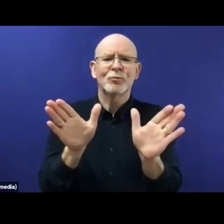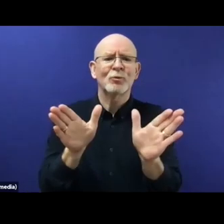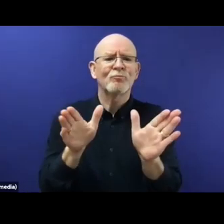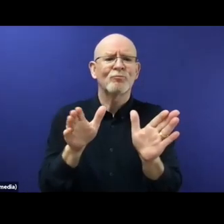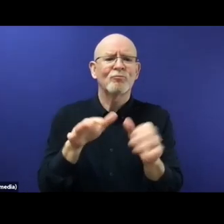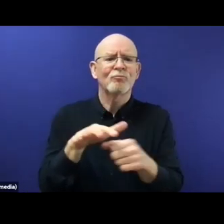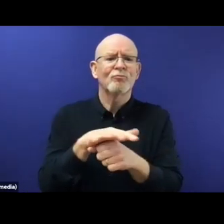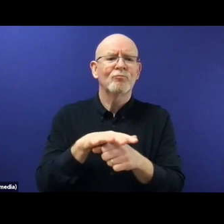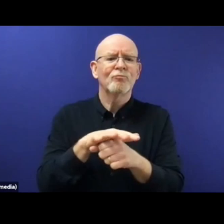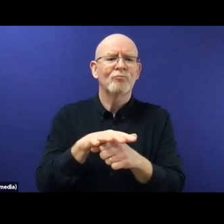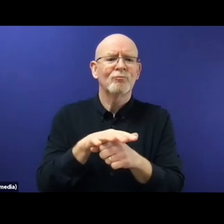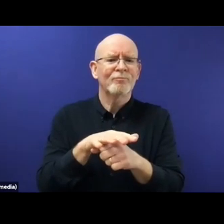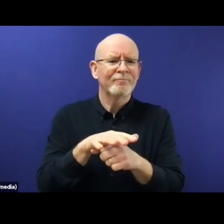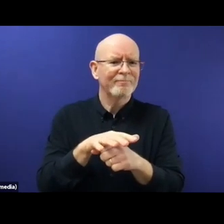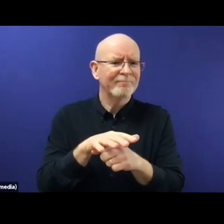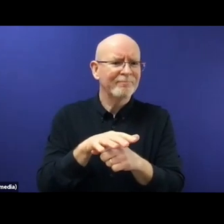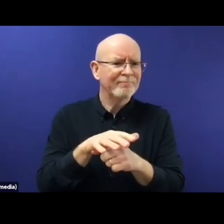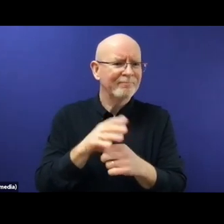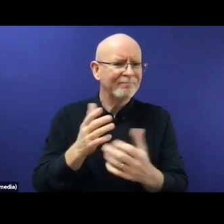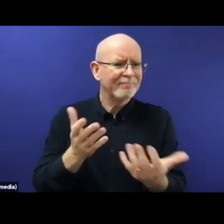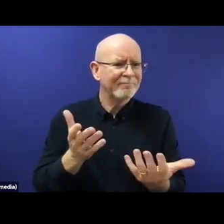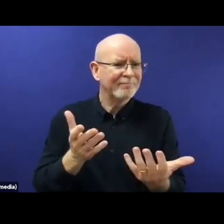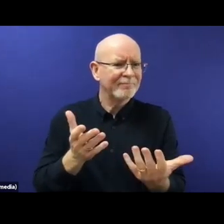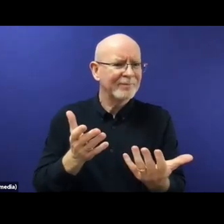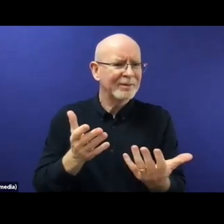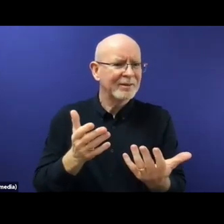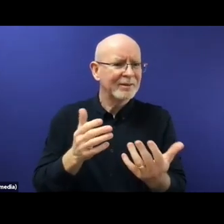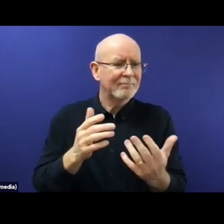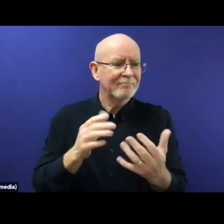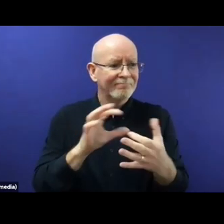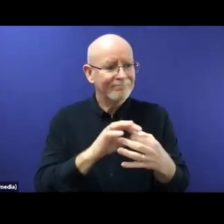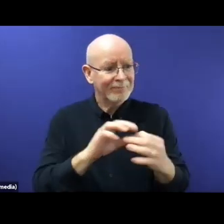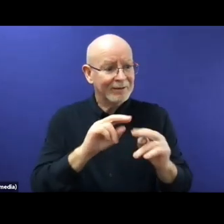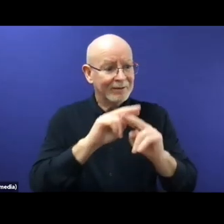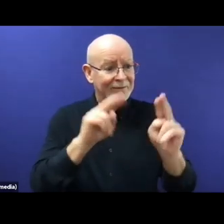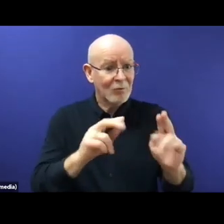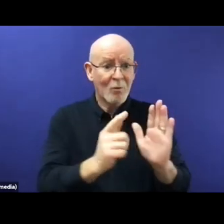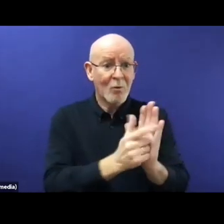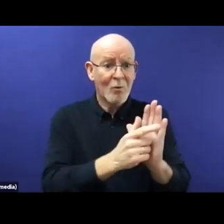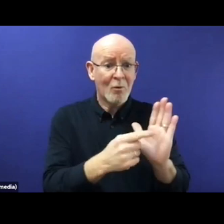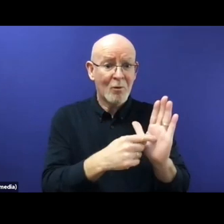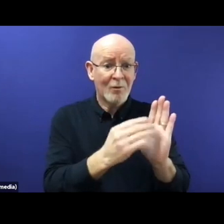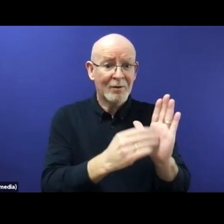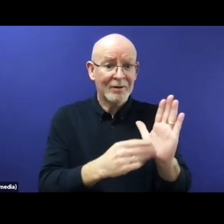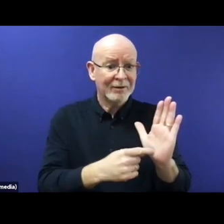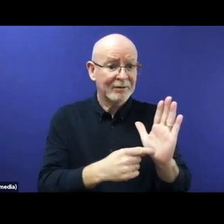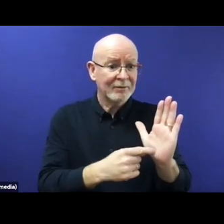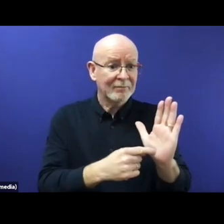refugee protection, will this approach have a significant effect within